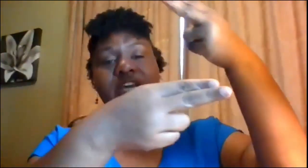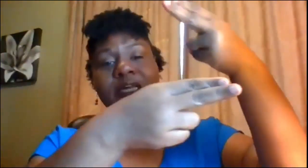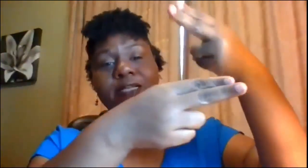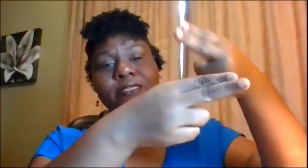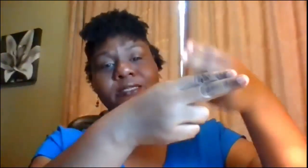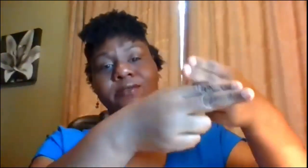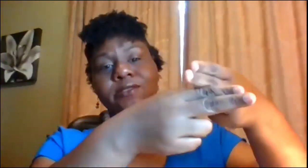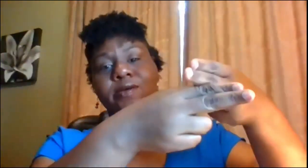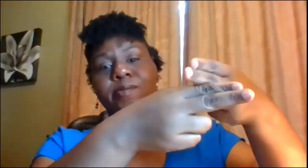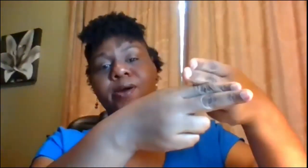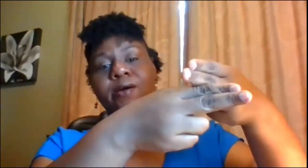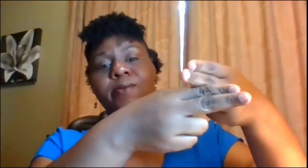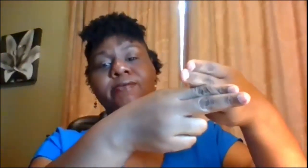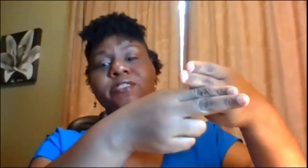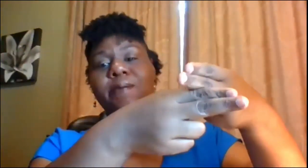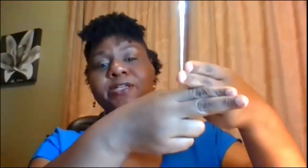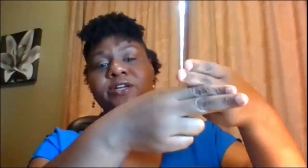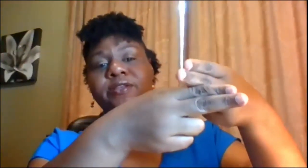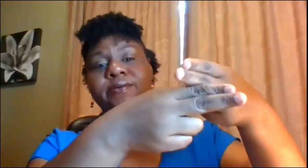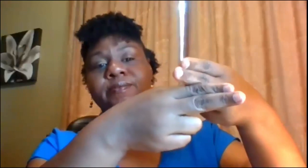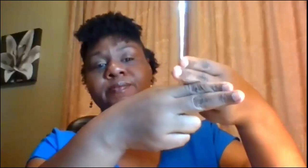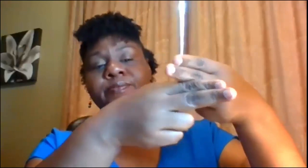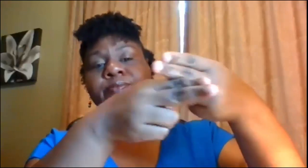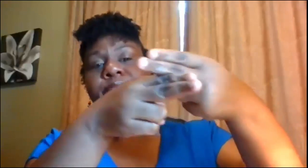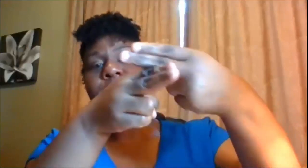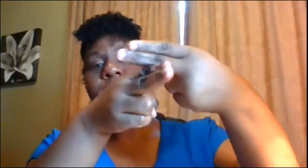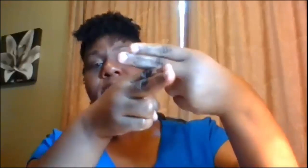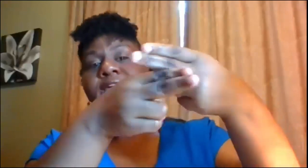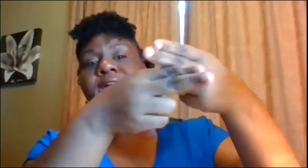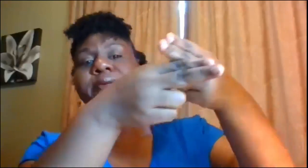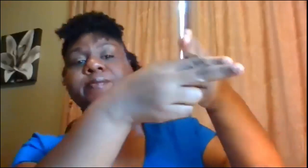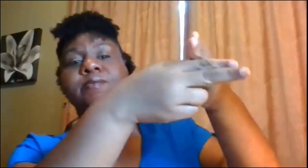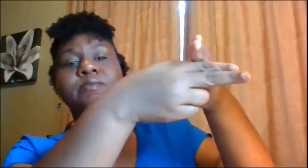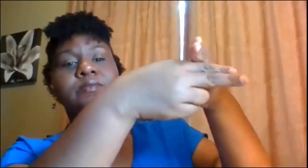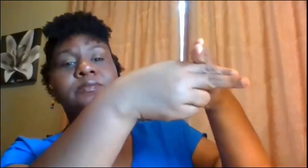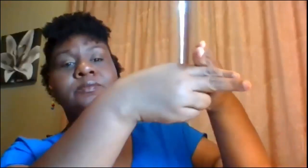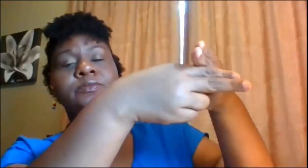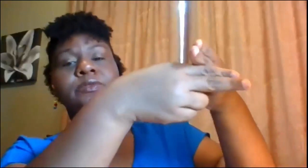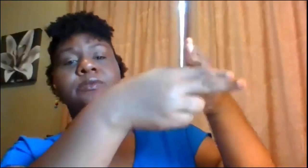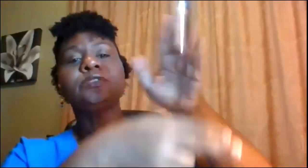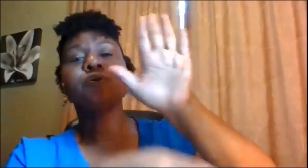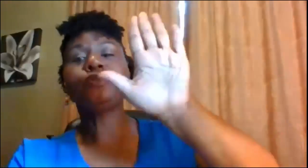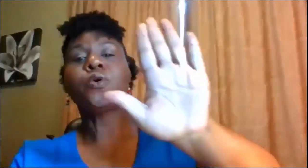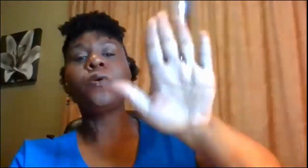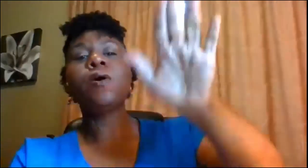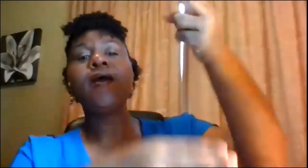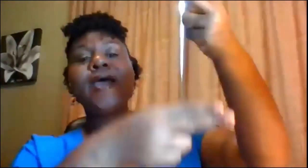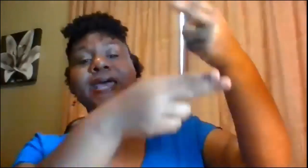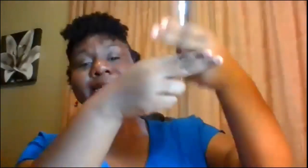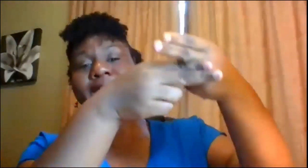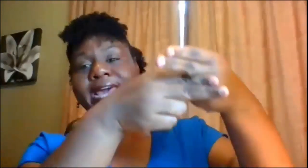hands and park them right on top of each other like that so your name